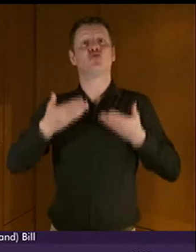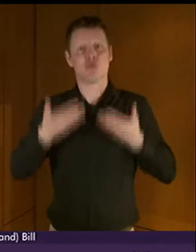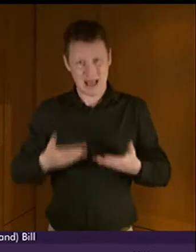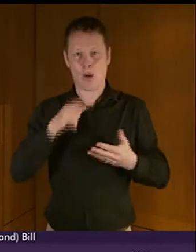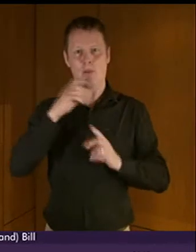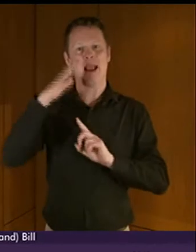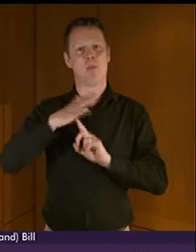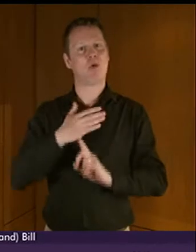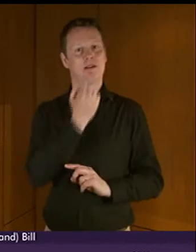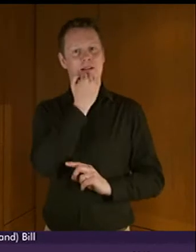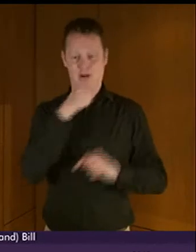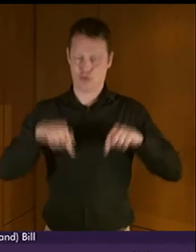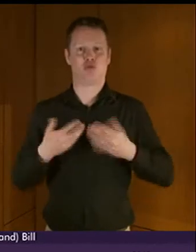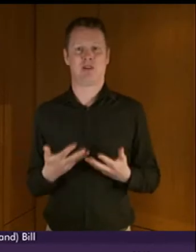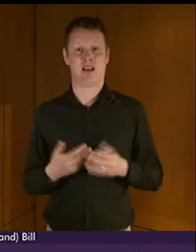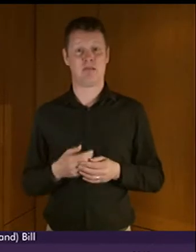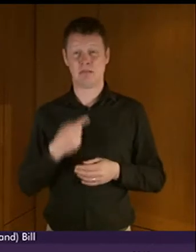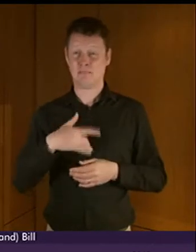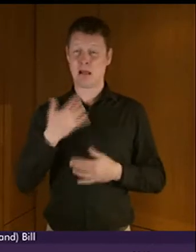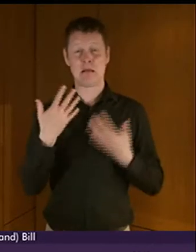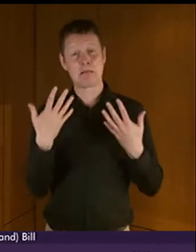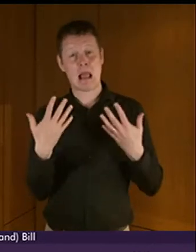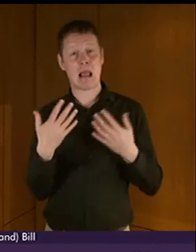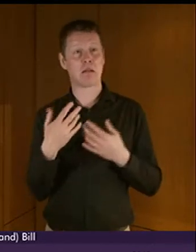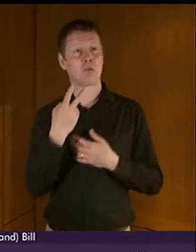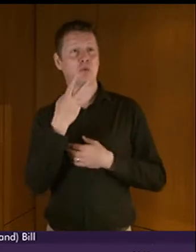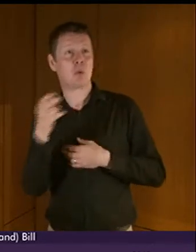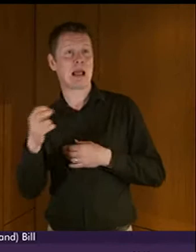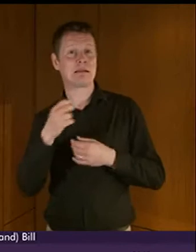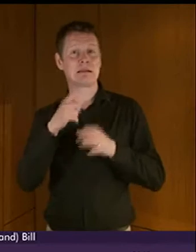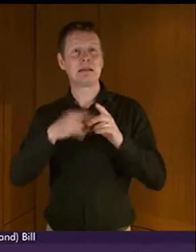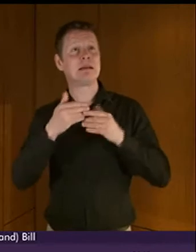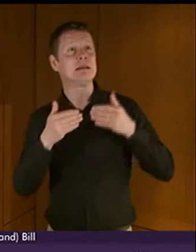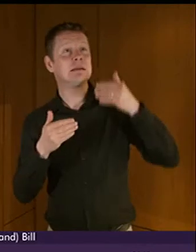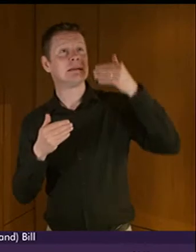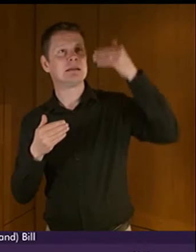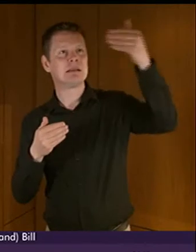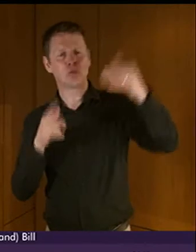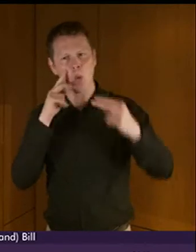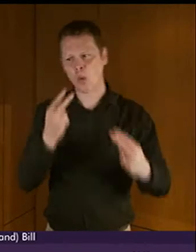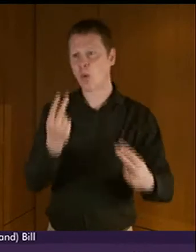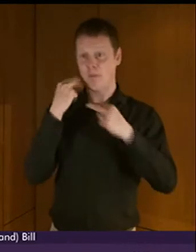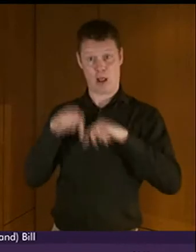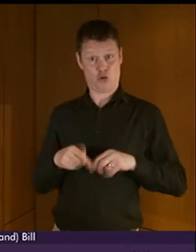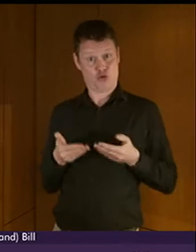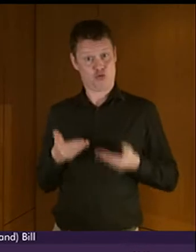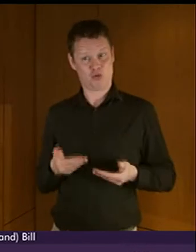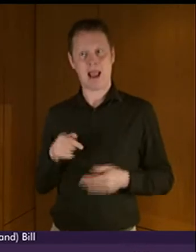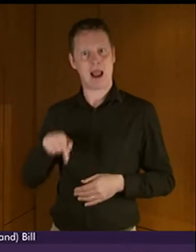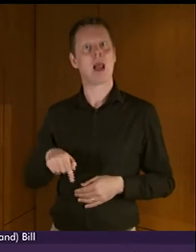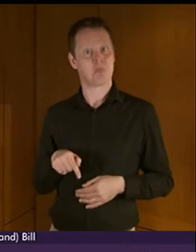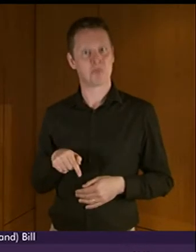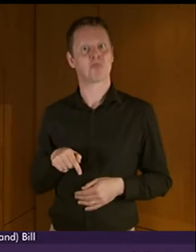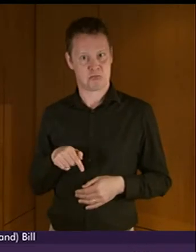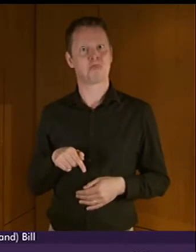to be seen, 10, 20 years' time, as the first step of quite a number of steps that are going to get one of